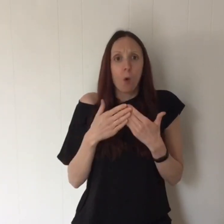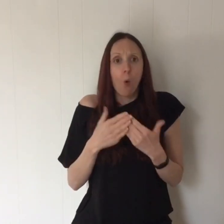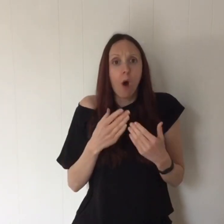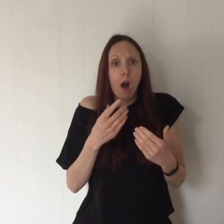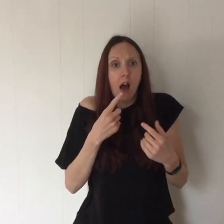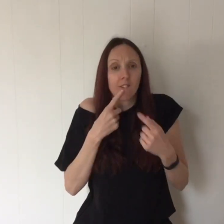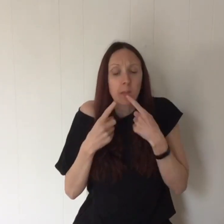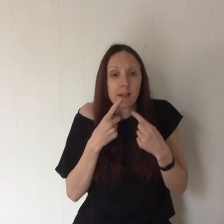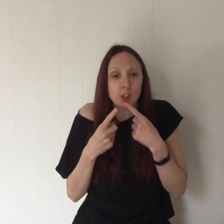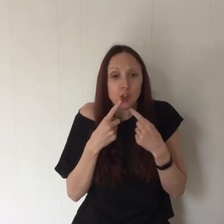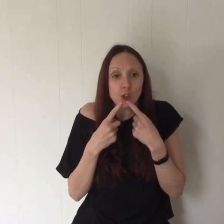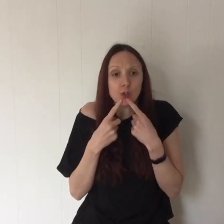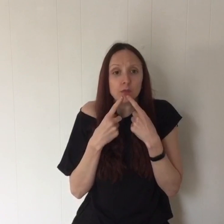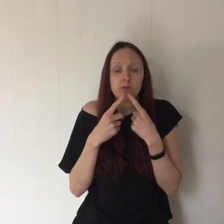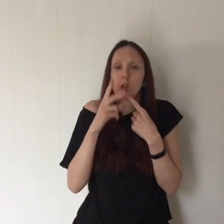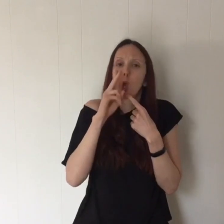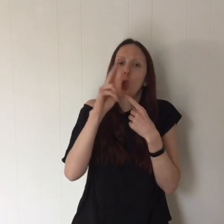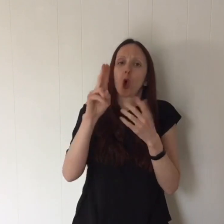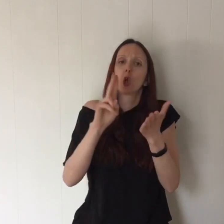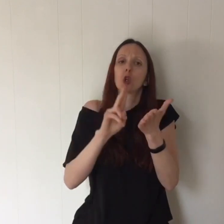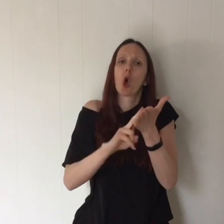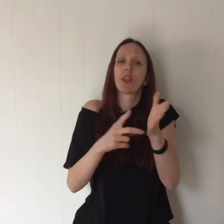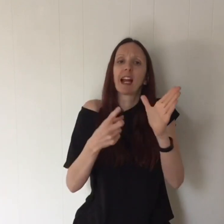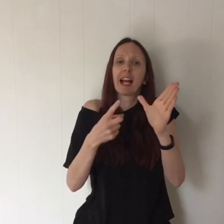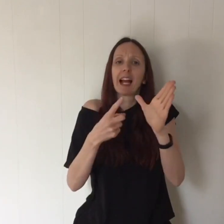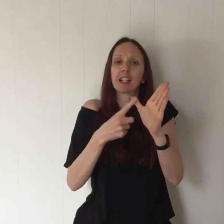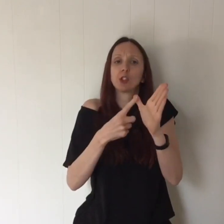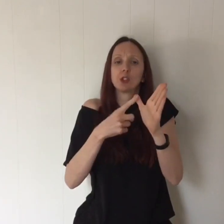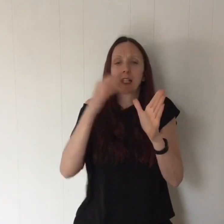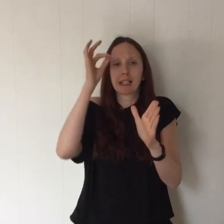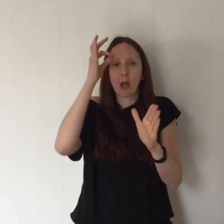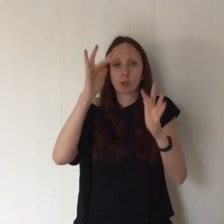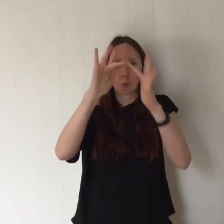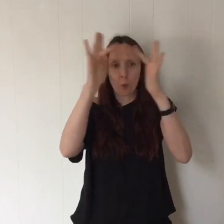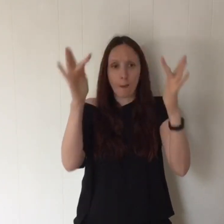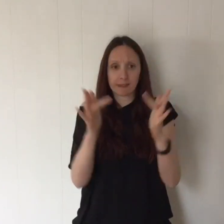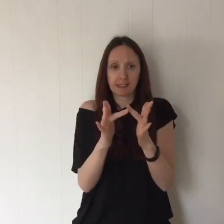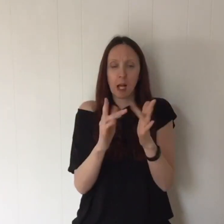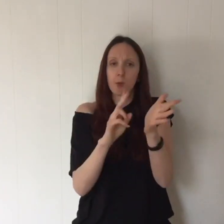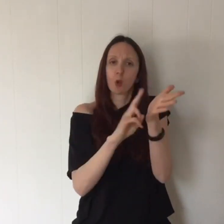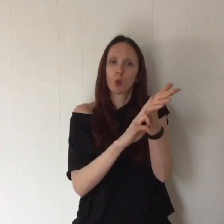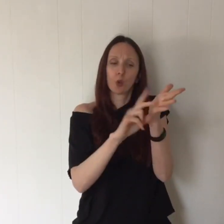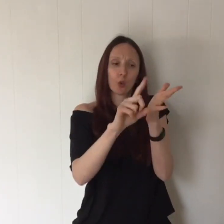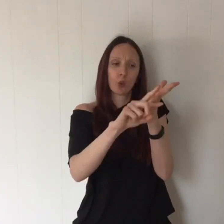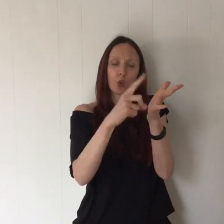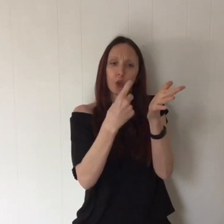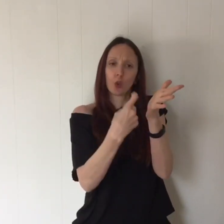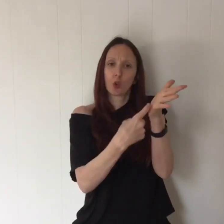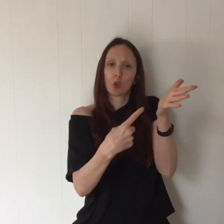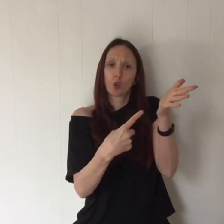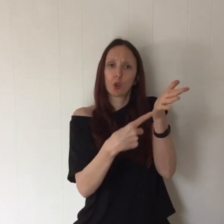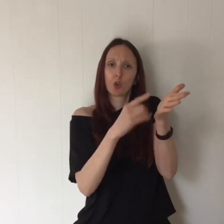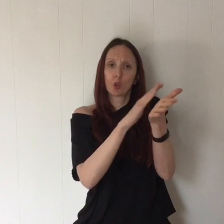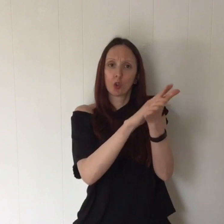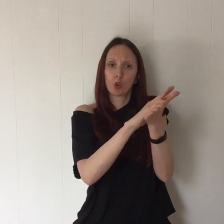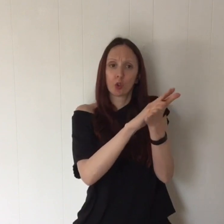More information can be found on the council's website at north